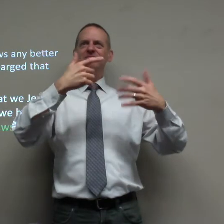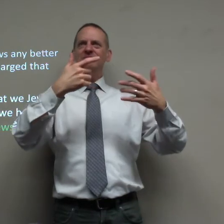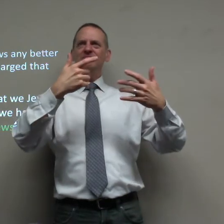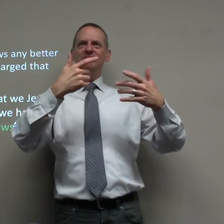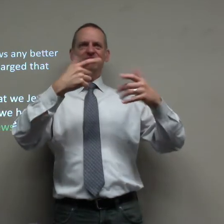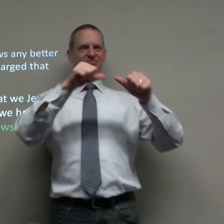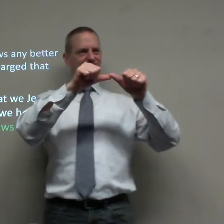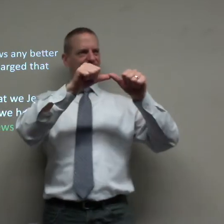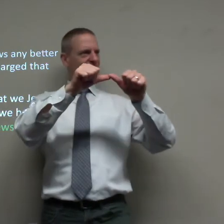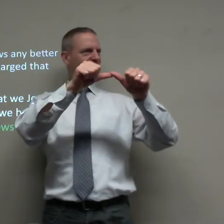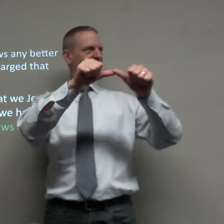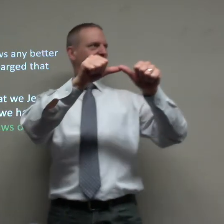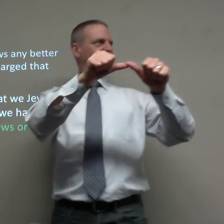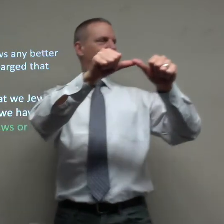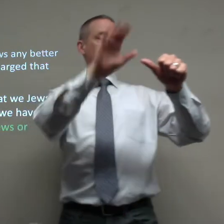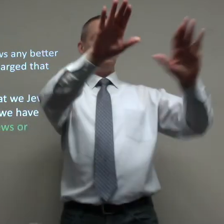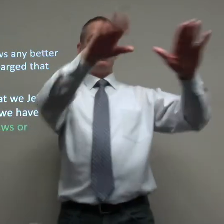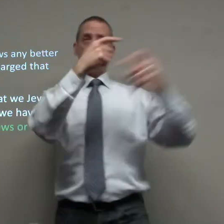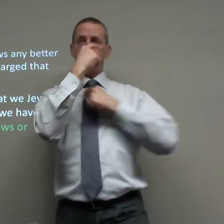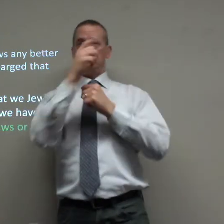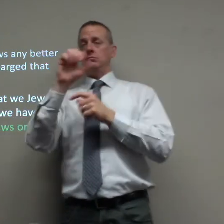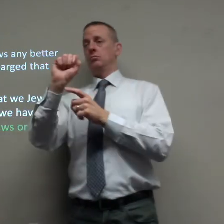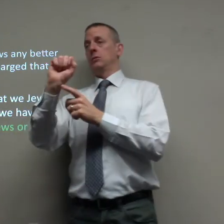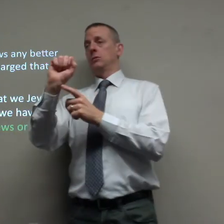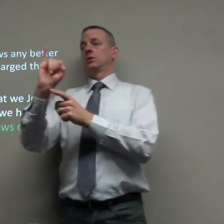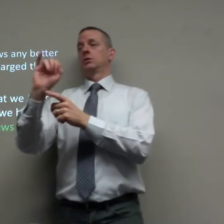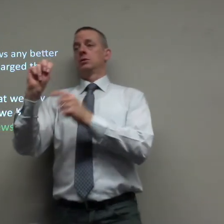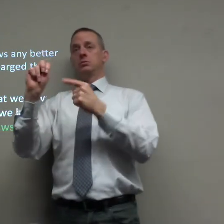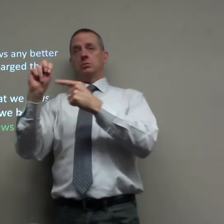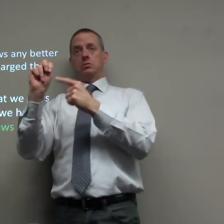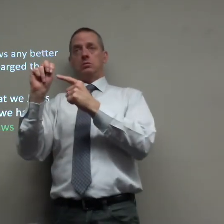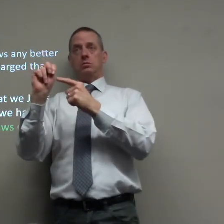it's until the end of time sin